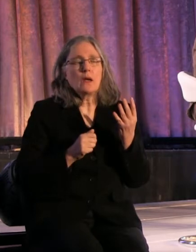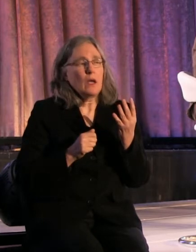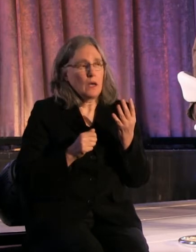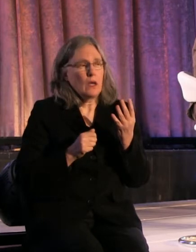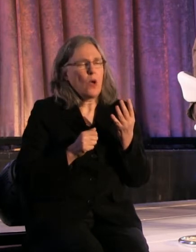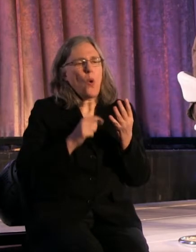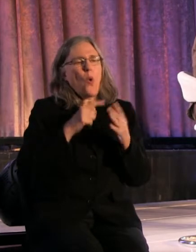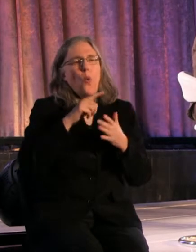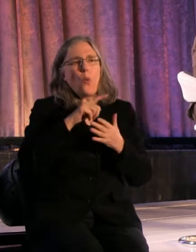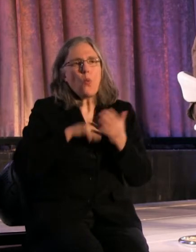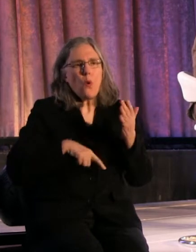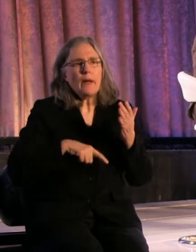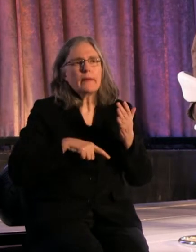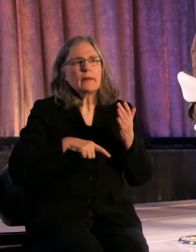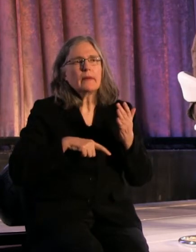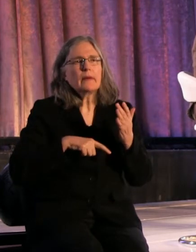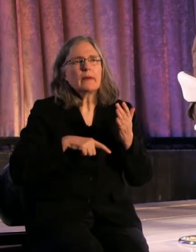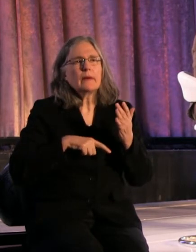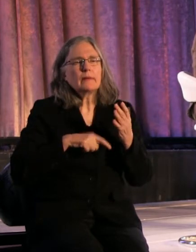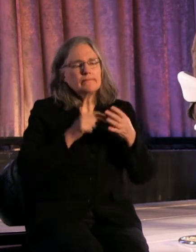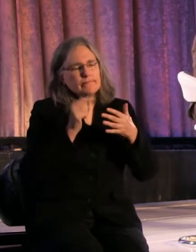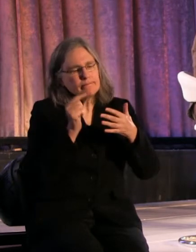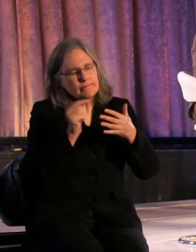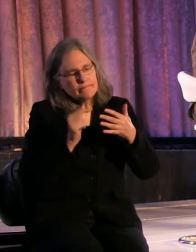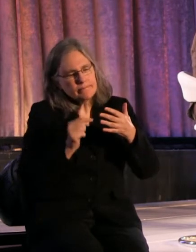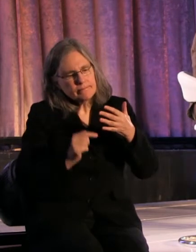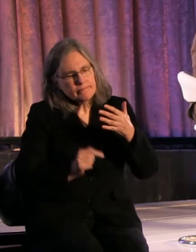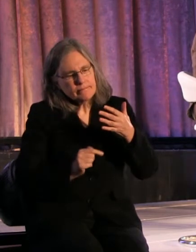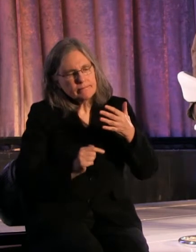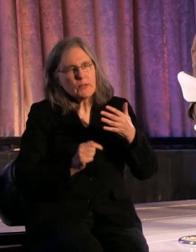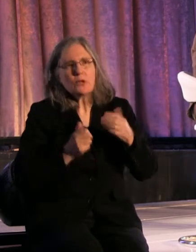the elements that enable you to scale intimacy?